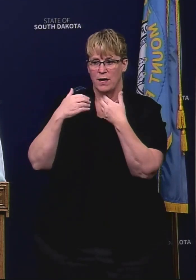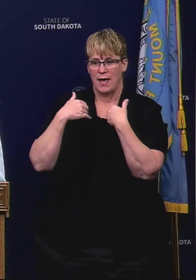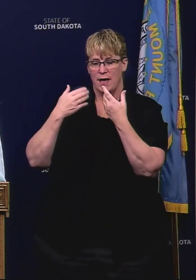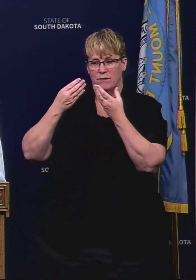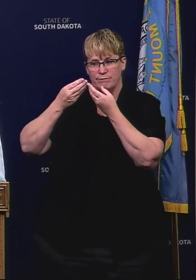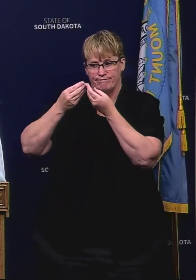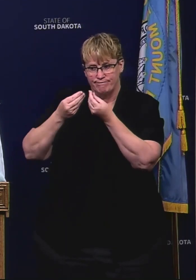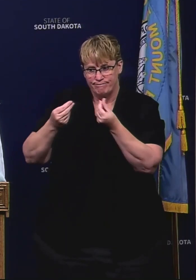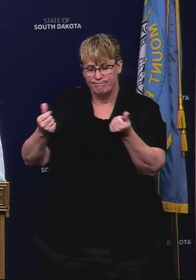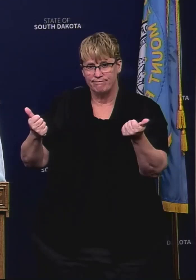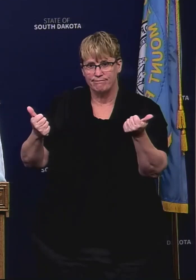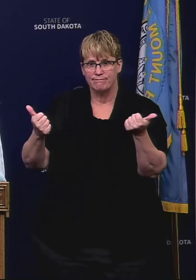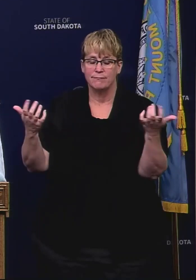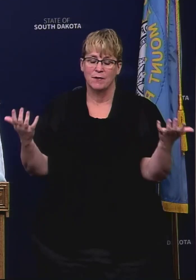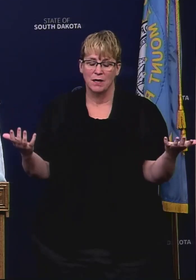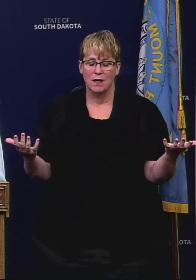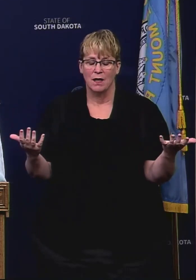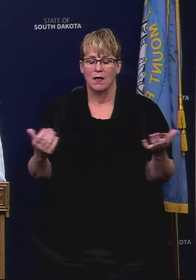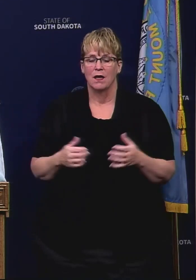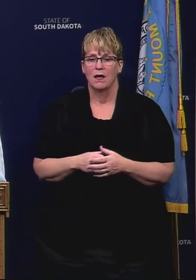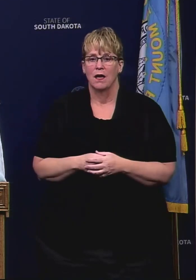obviously it gets a little bit